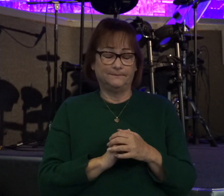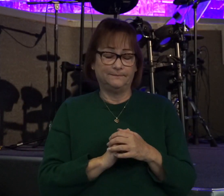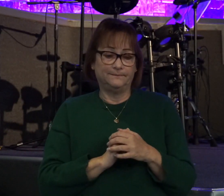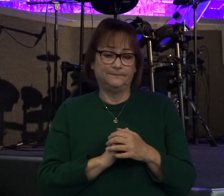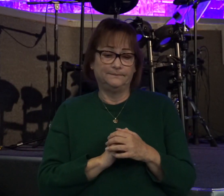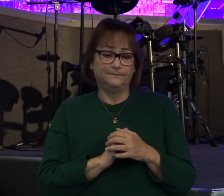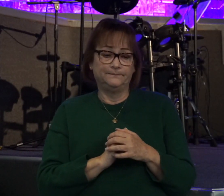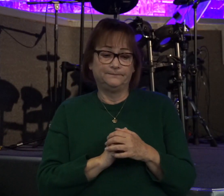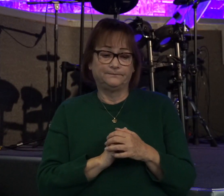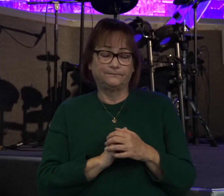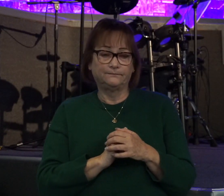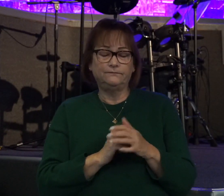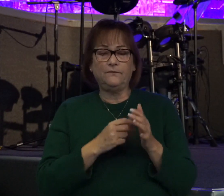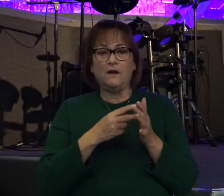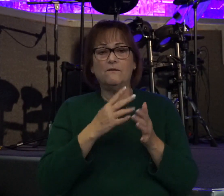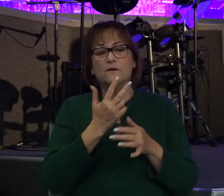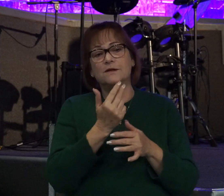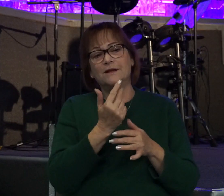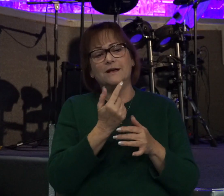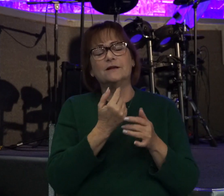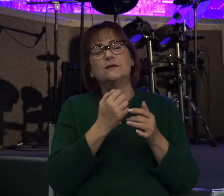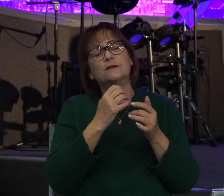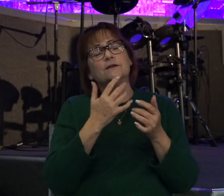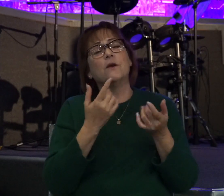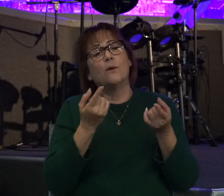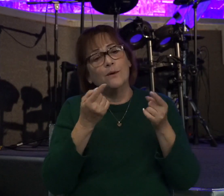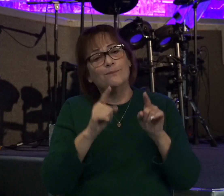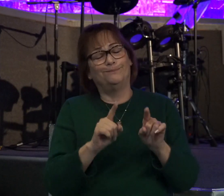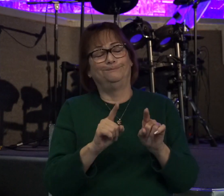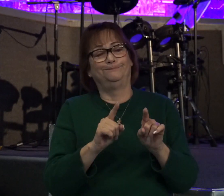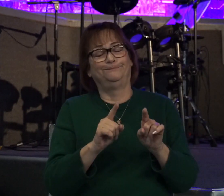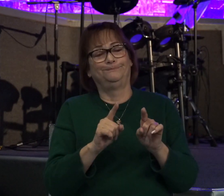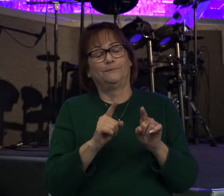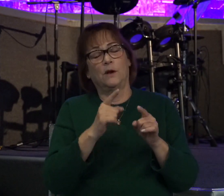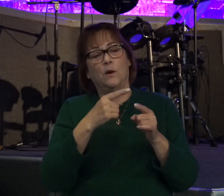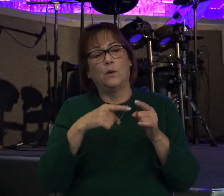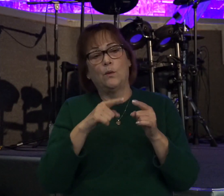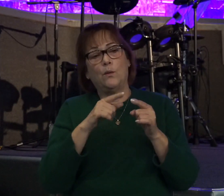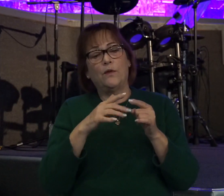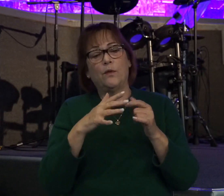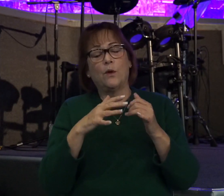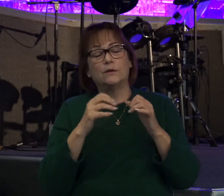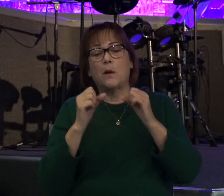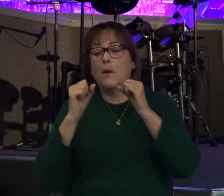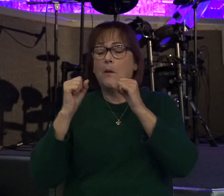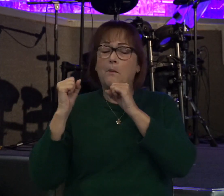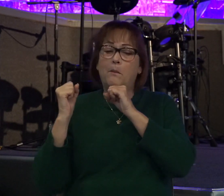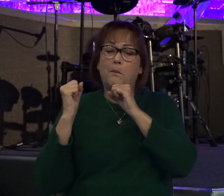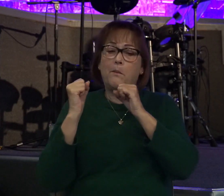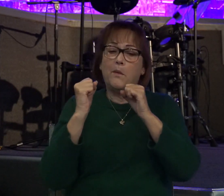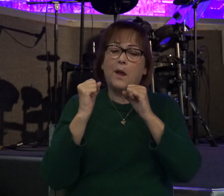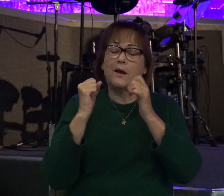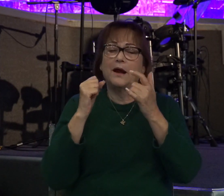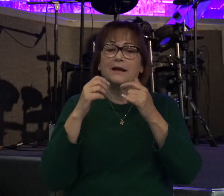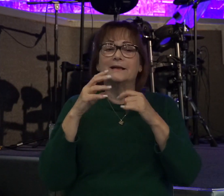And verse 13 says, and so it was when those bearing the ark of the Lord had gone six paces that he